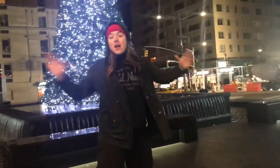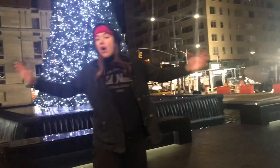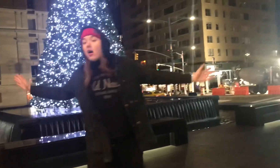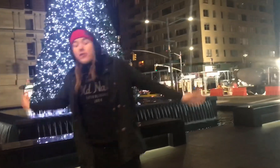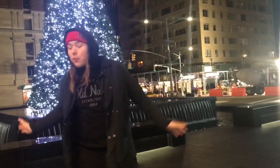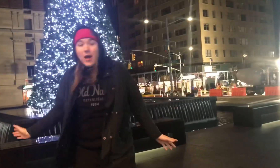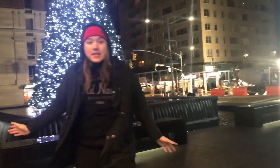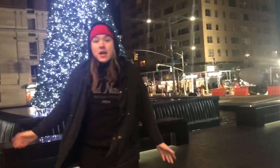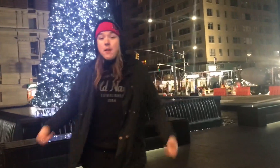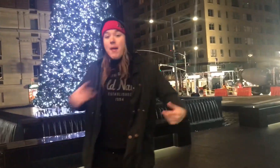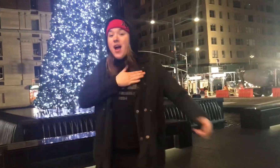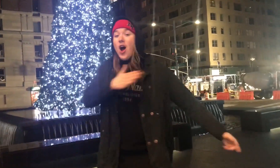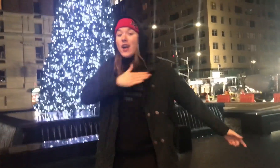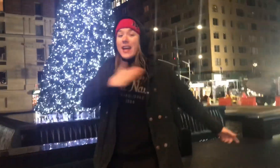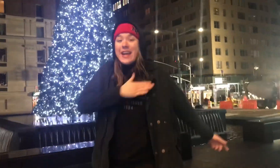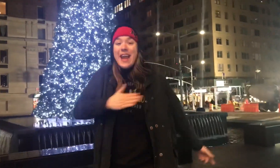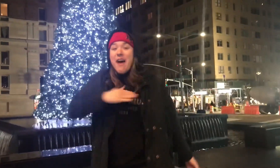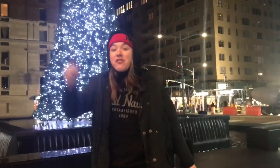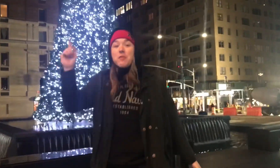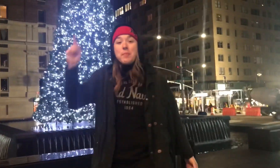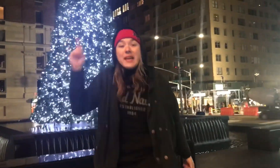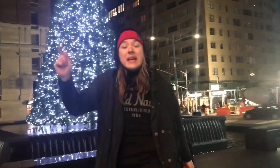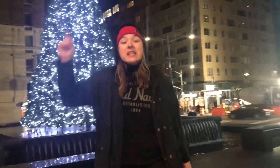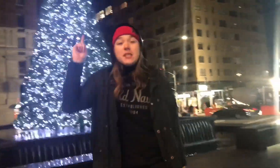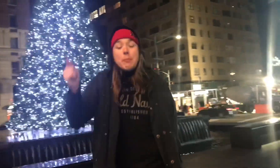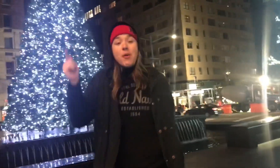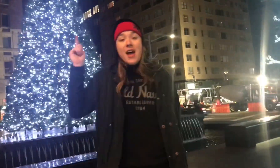all of the press. My heart can never be suppressed.